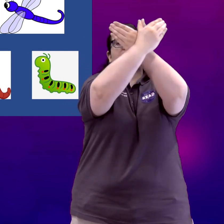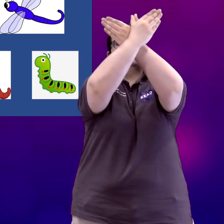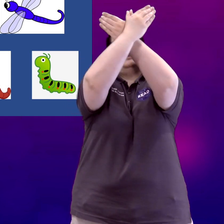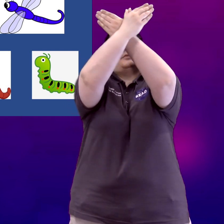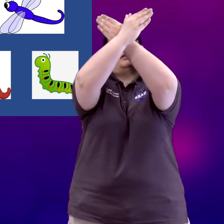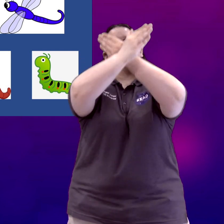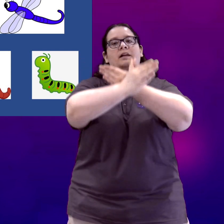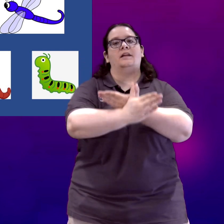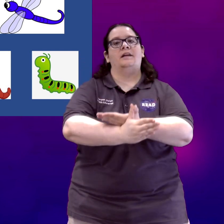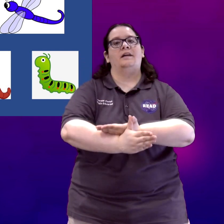like a butterfly.